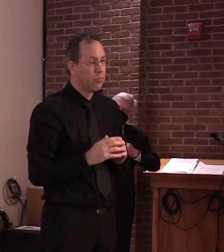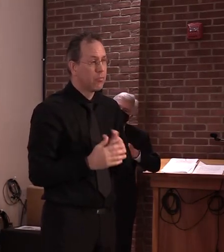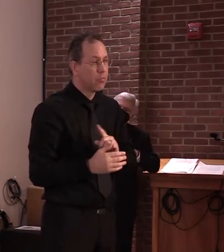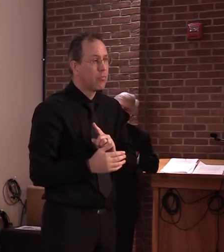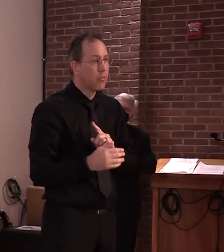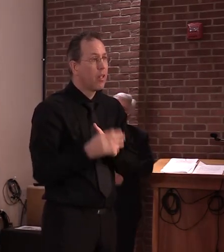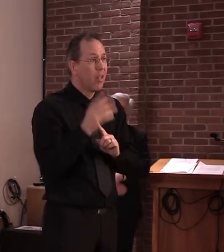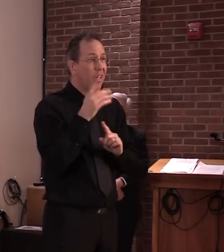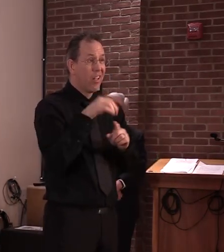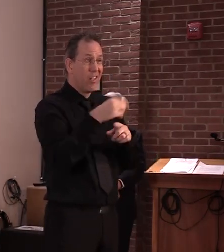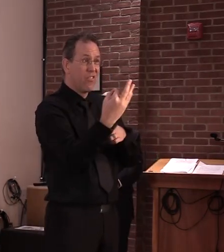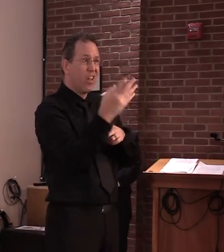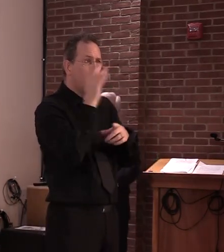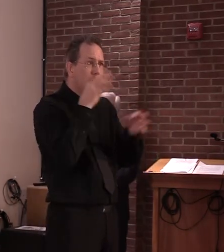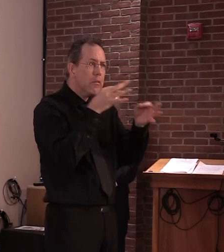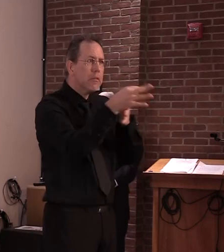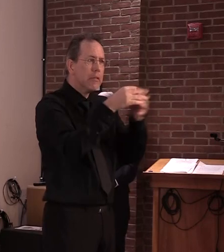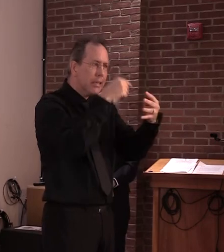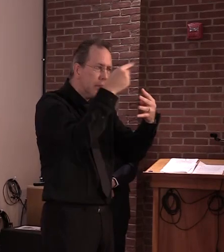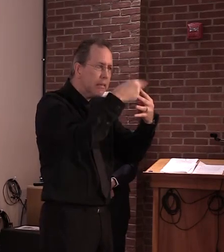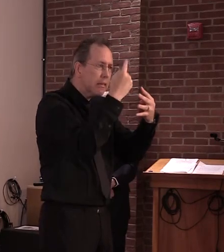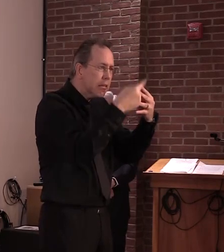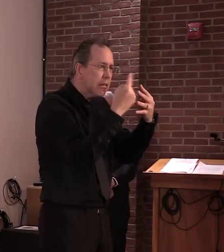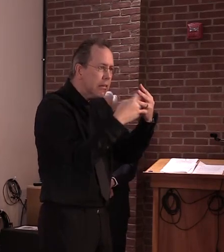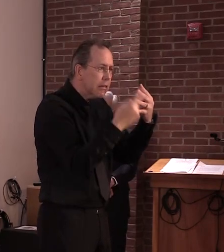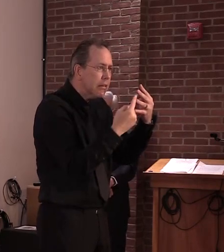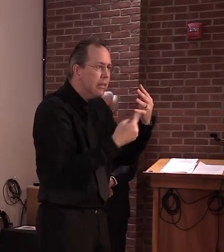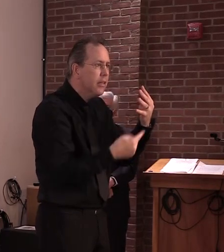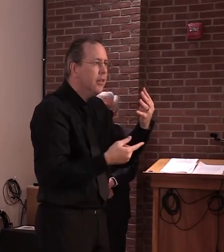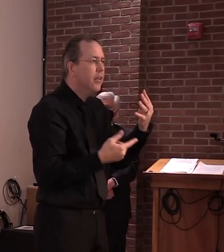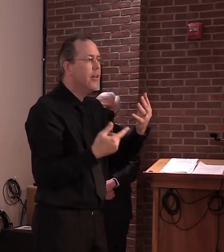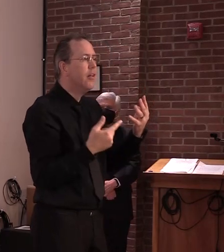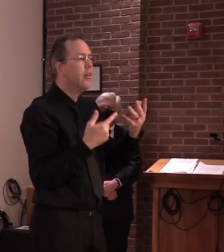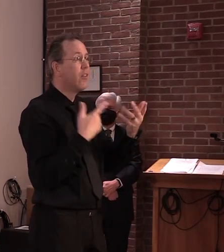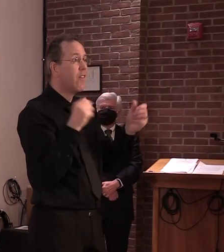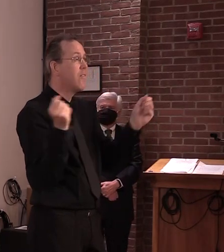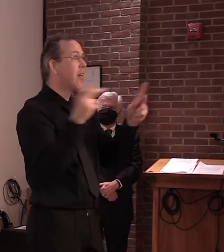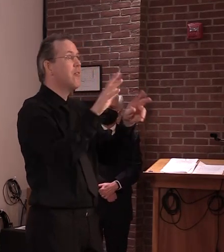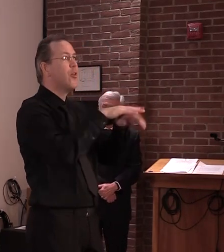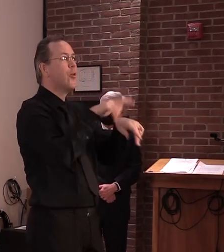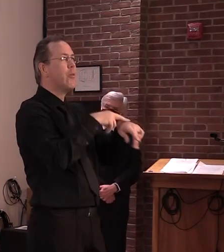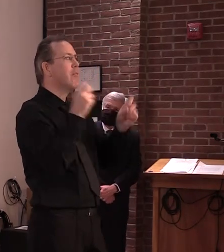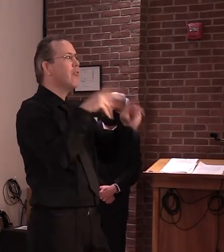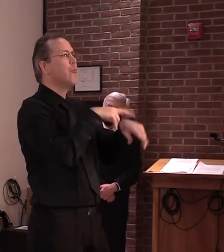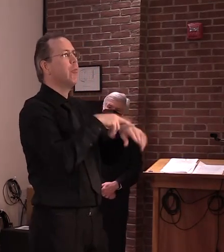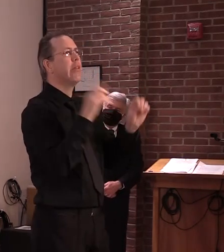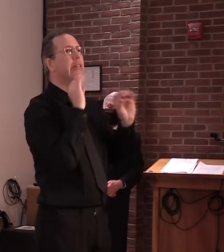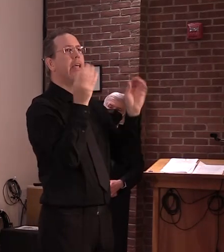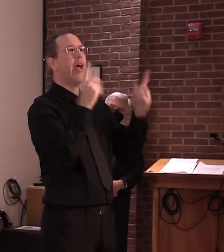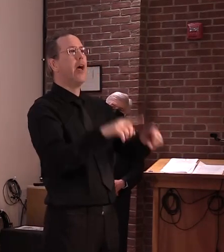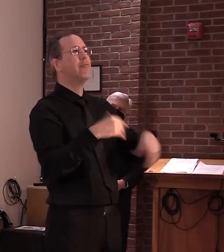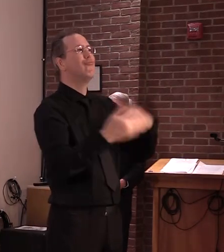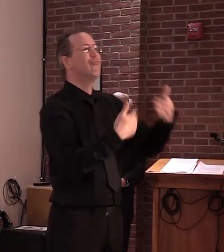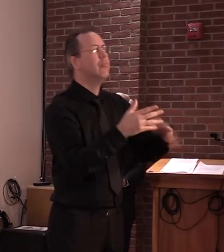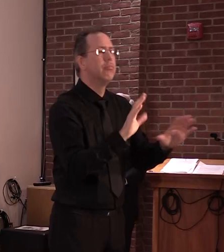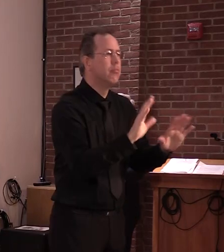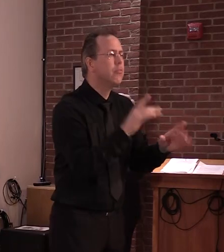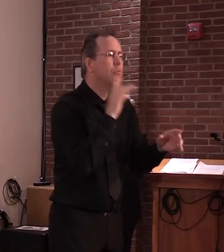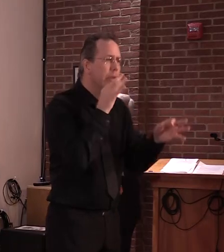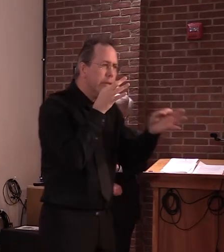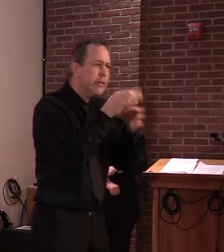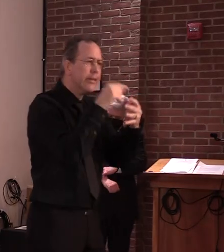restricting people's movement to some degree, it seems like. Yeah, mean, again, we don't want to throw the switch on and